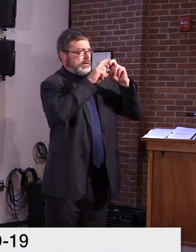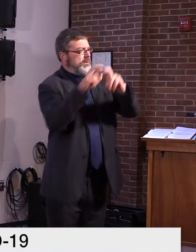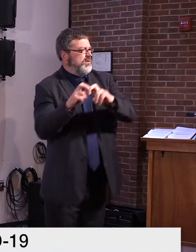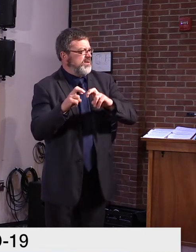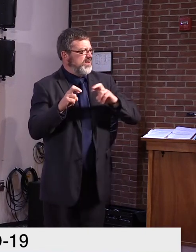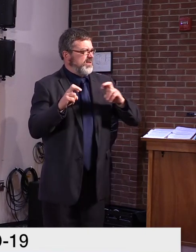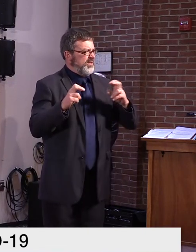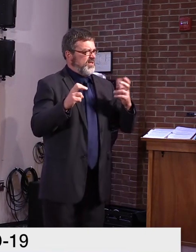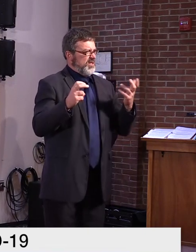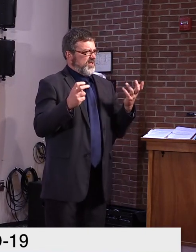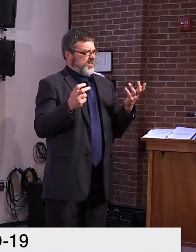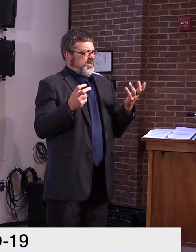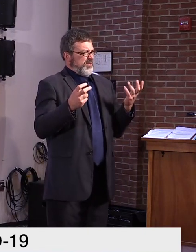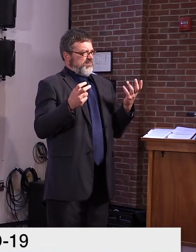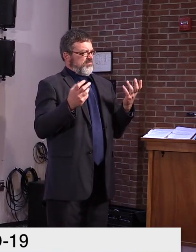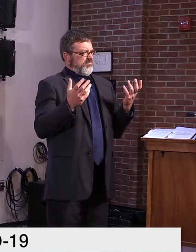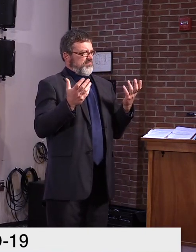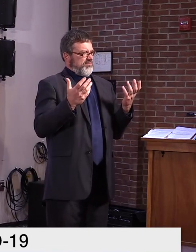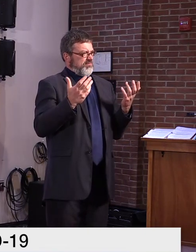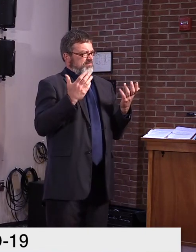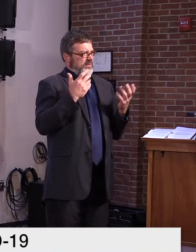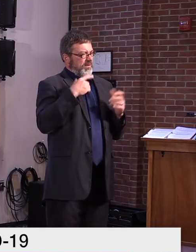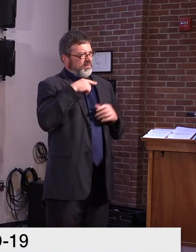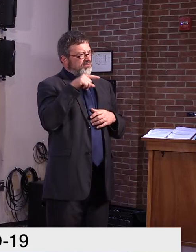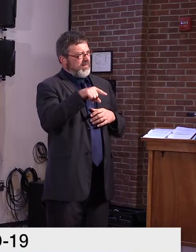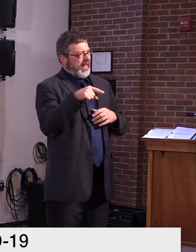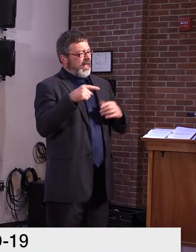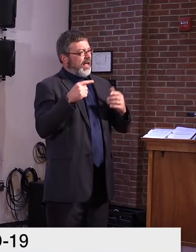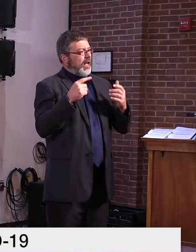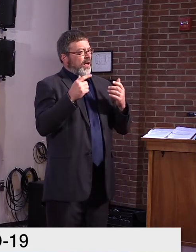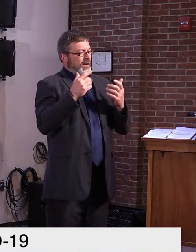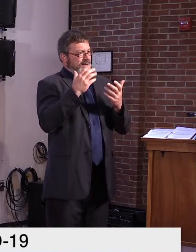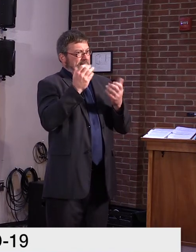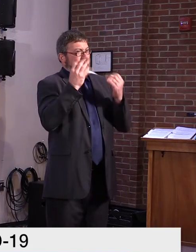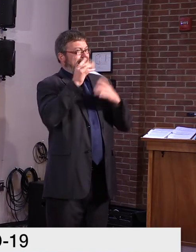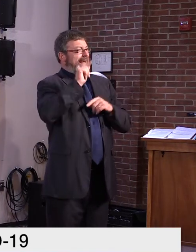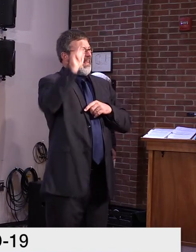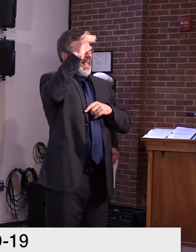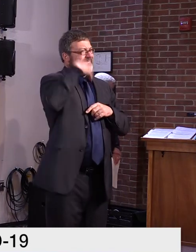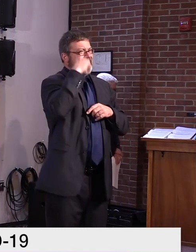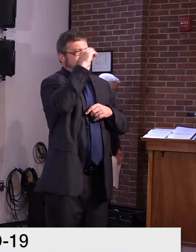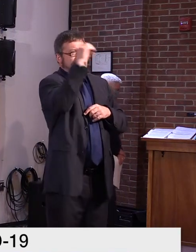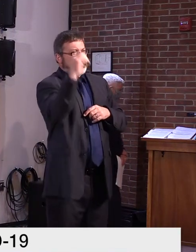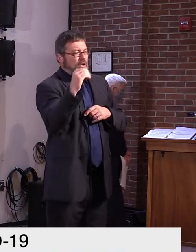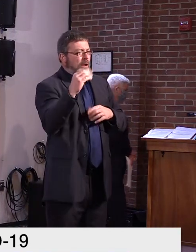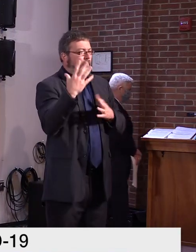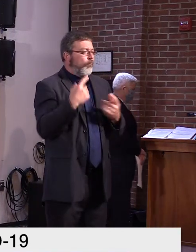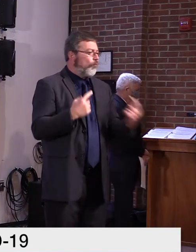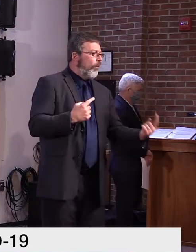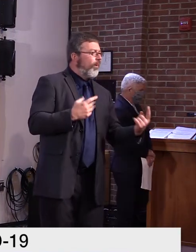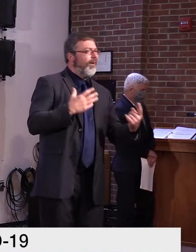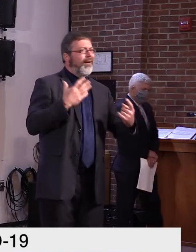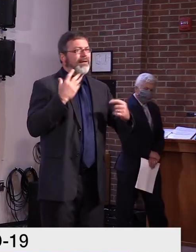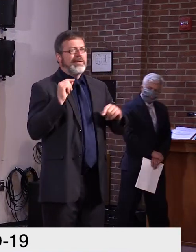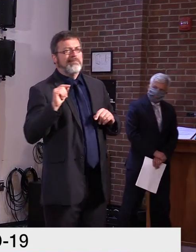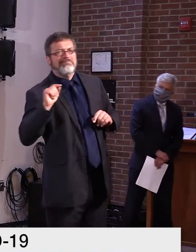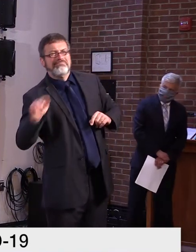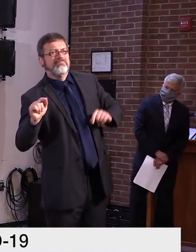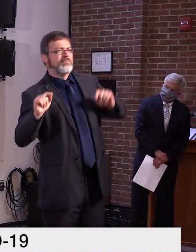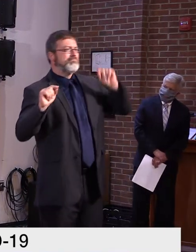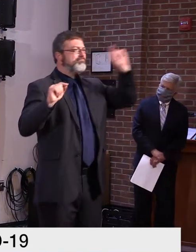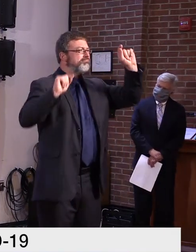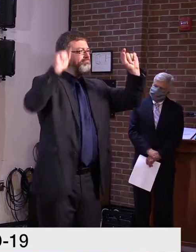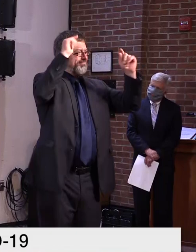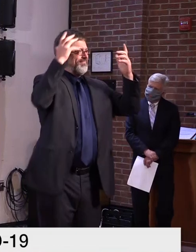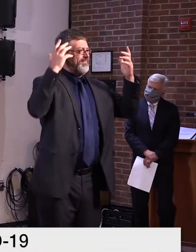they have returning. Um, there's some that have no cases. There's some that have just a very small handful, but there's, there are no colleges that stand out, um,